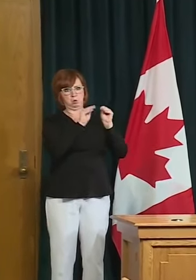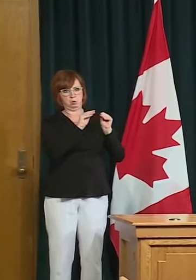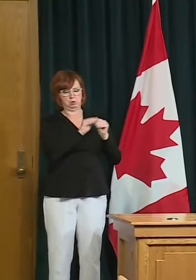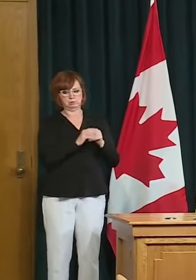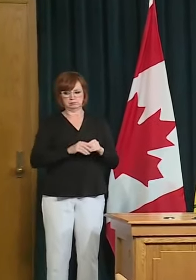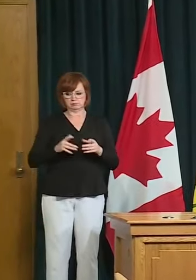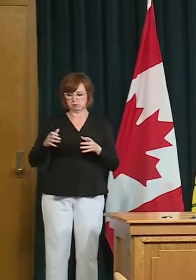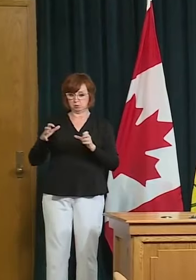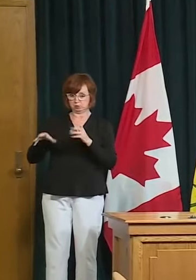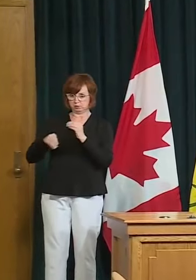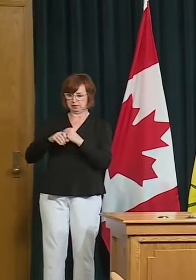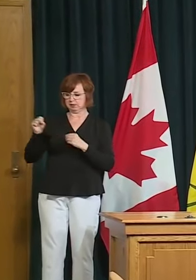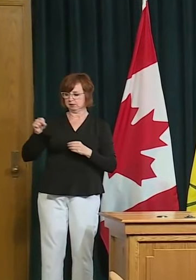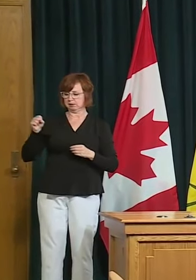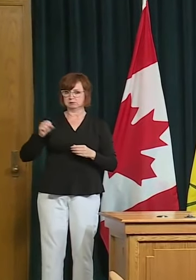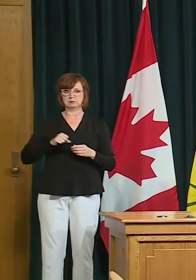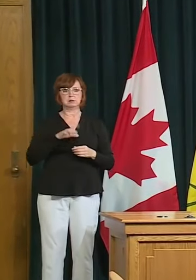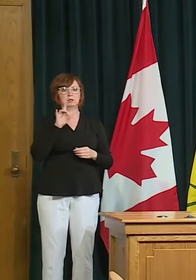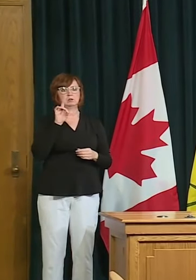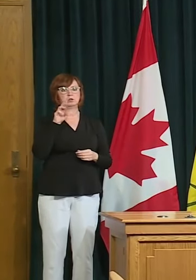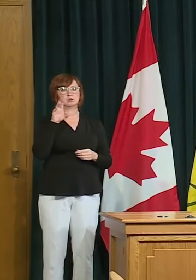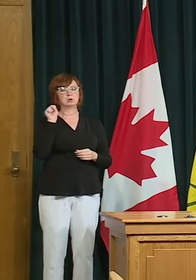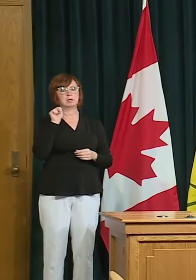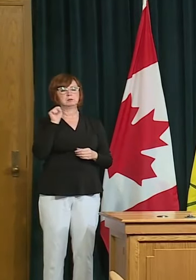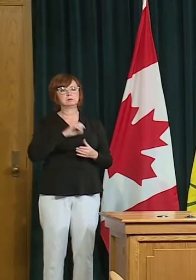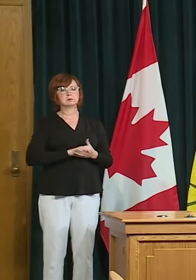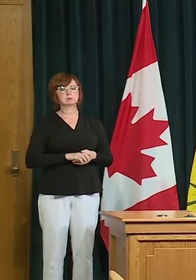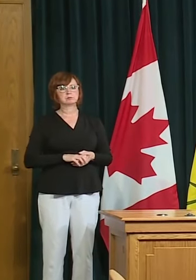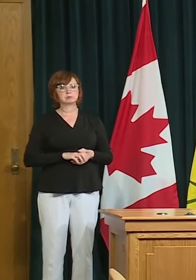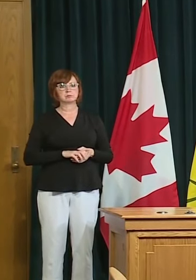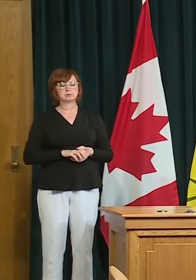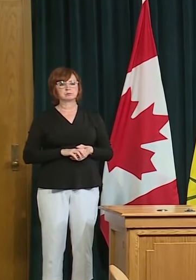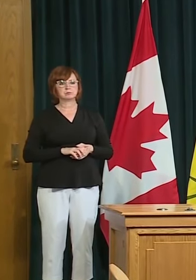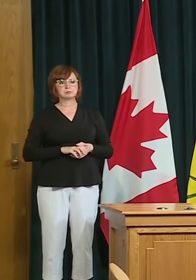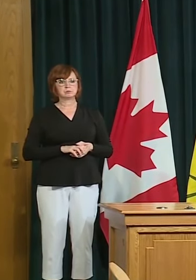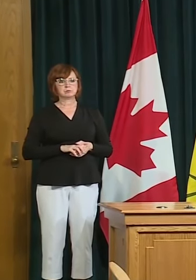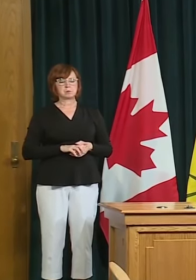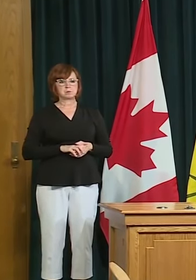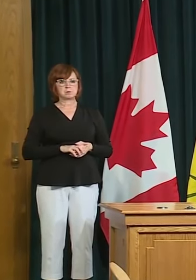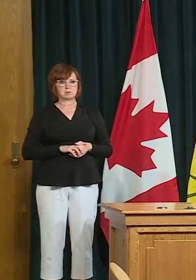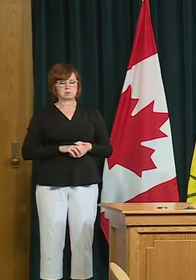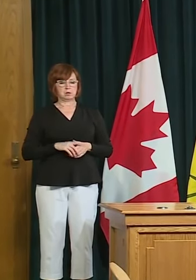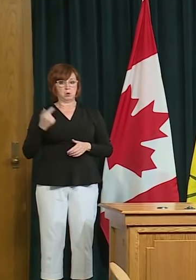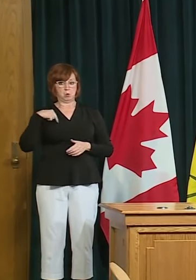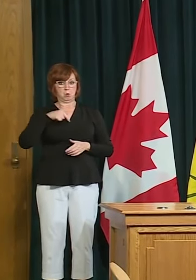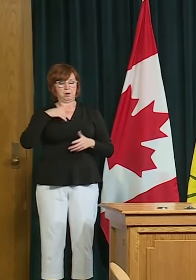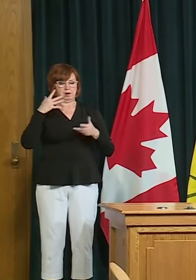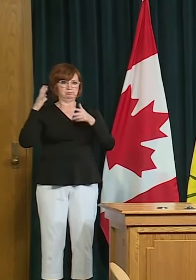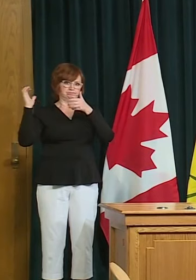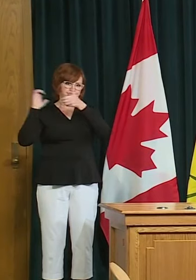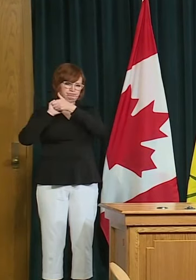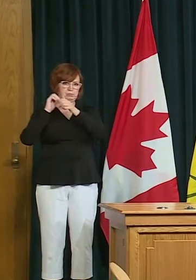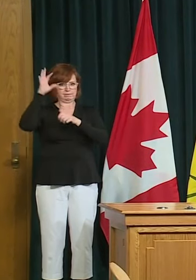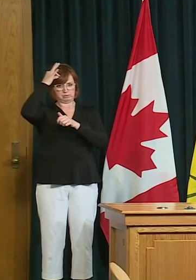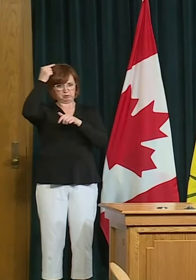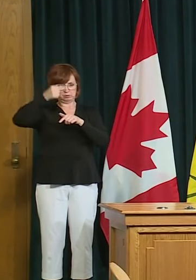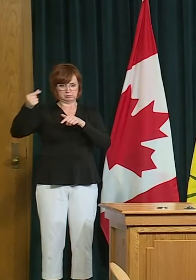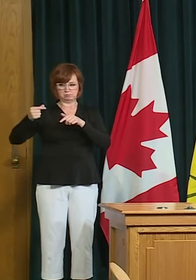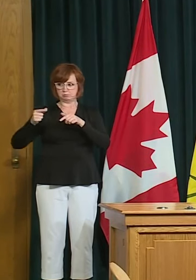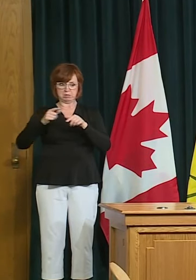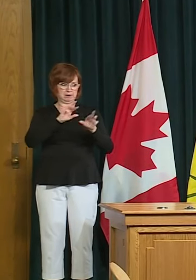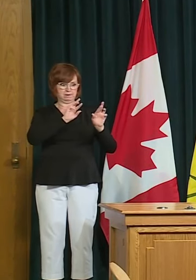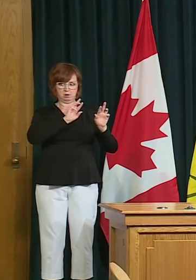preparedness we are actively engaged with the federal government that if and when a vaccine is available we would be able to